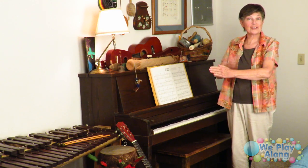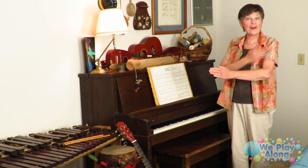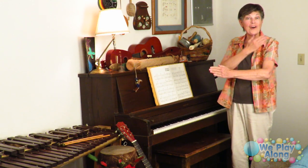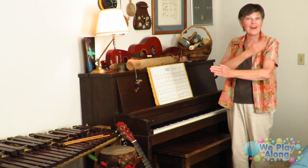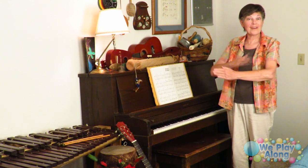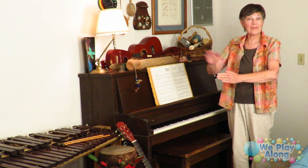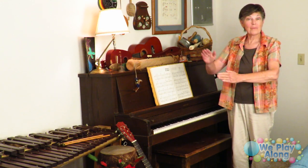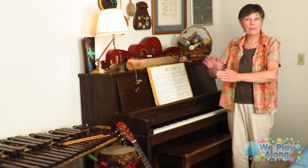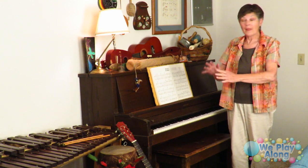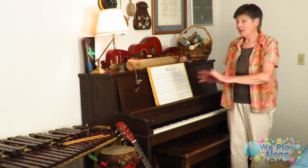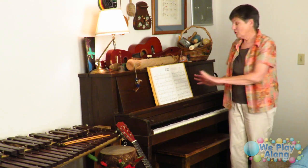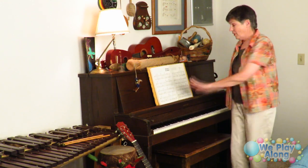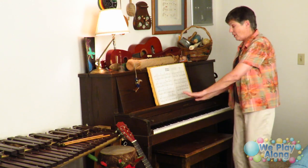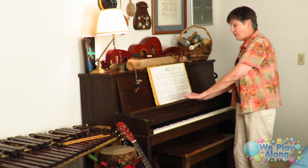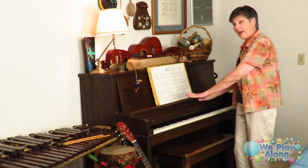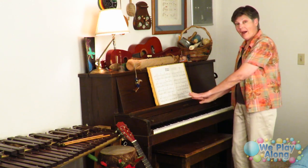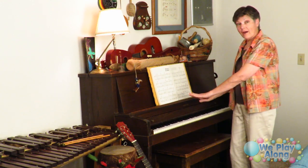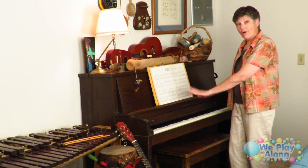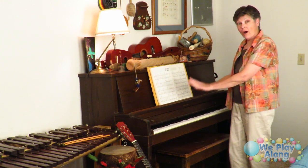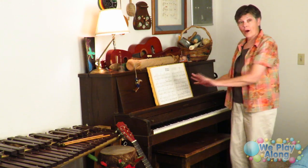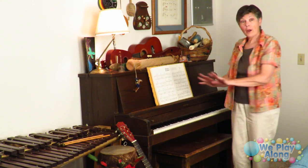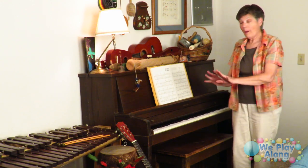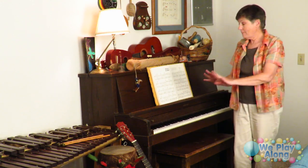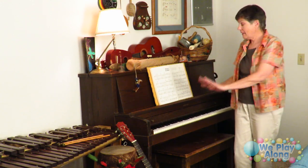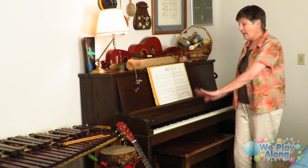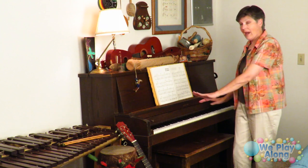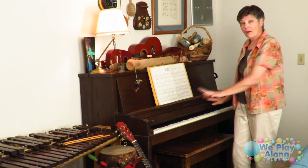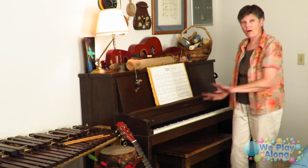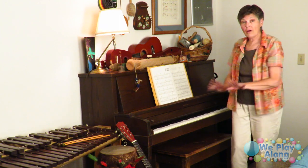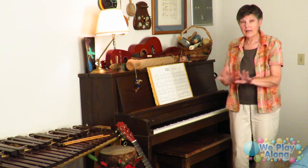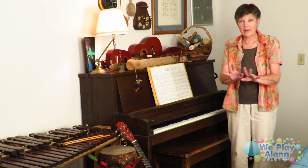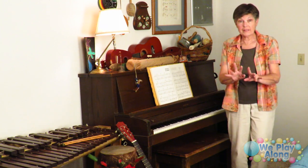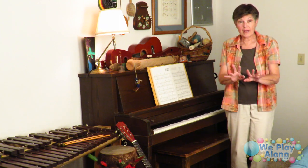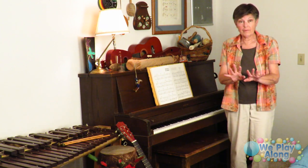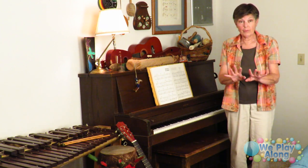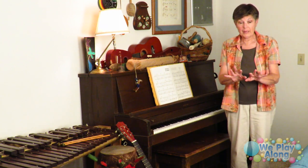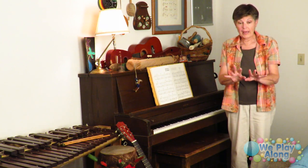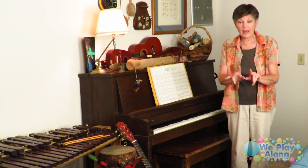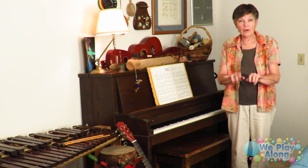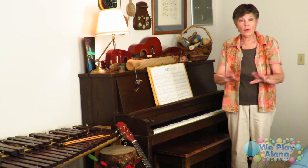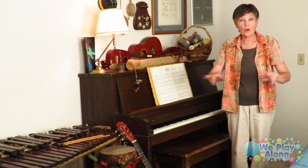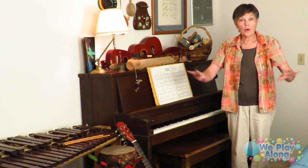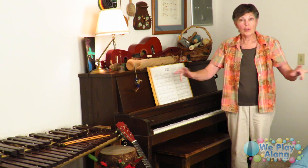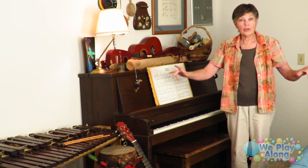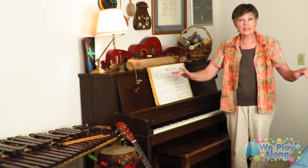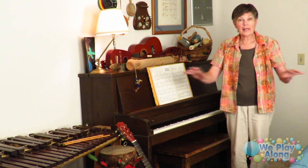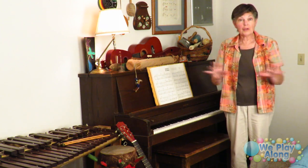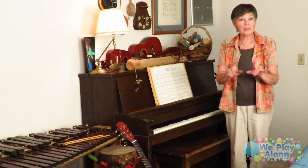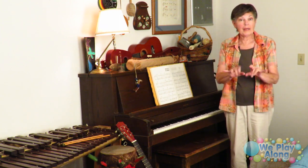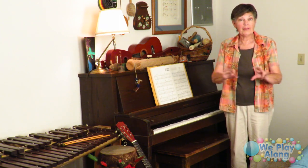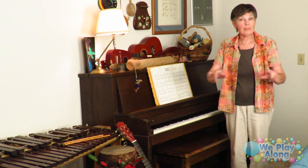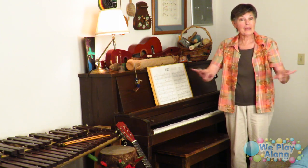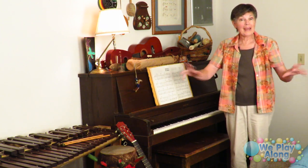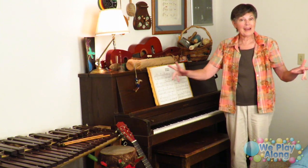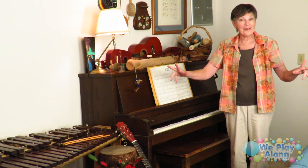song so here we have our piano now the sign for piano you're just like you're playing the piano